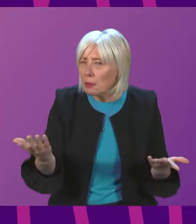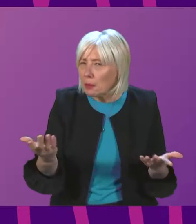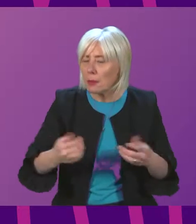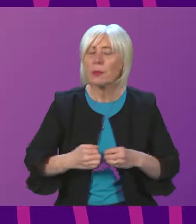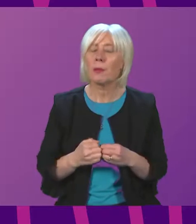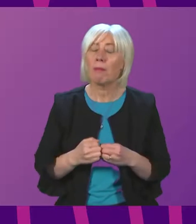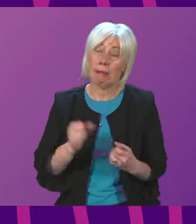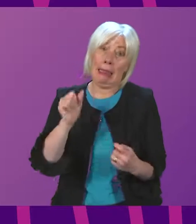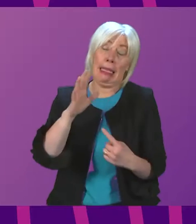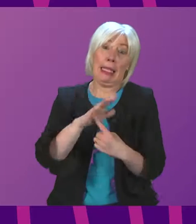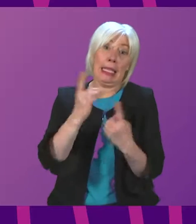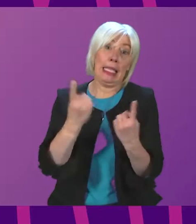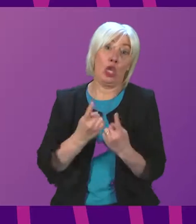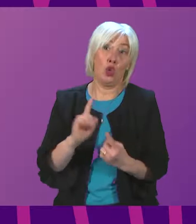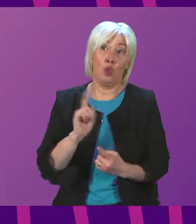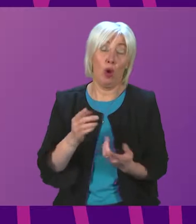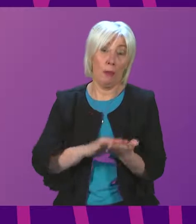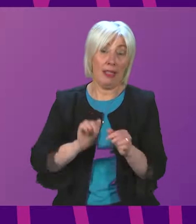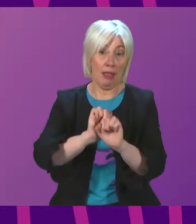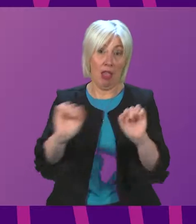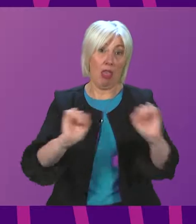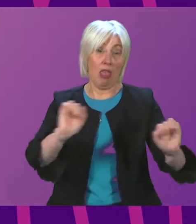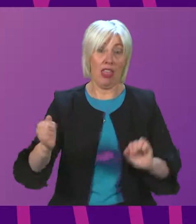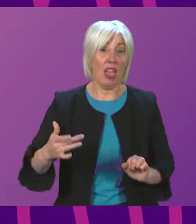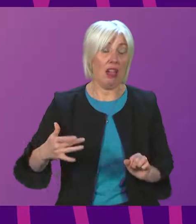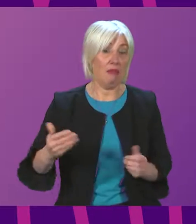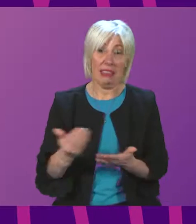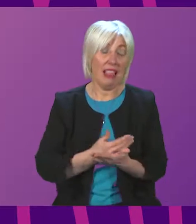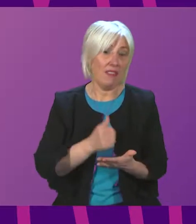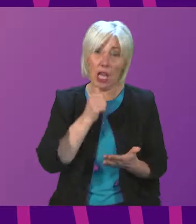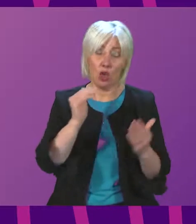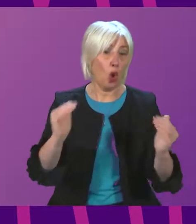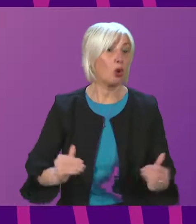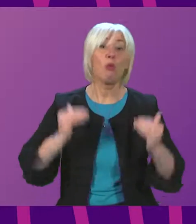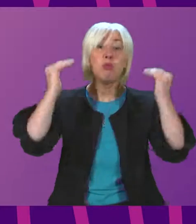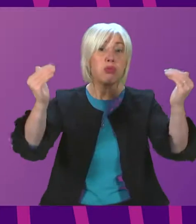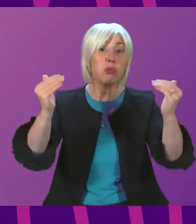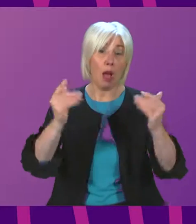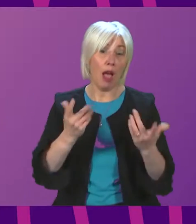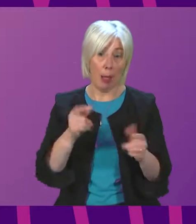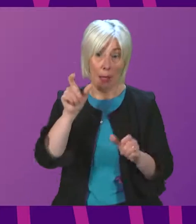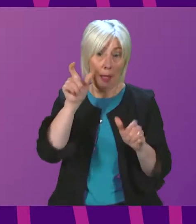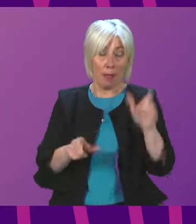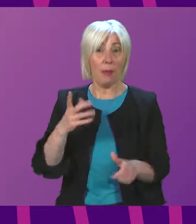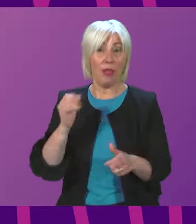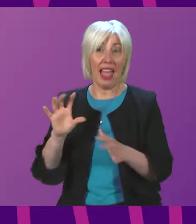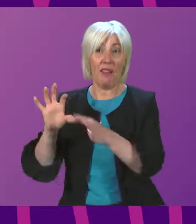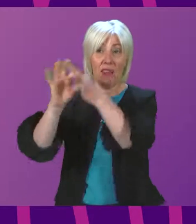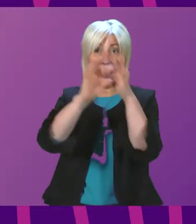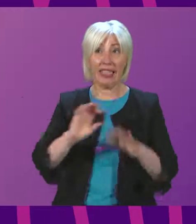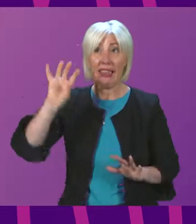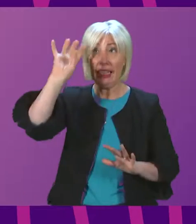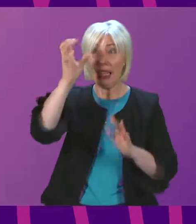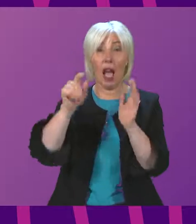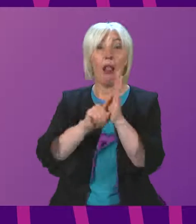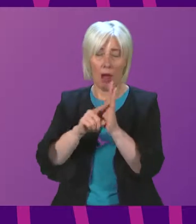issue is that their safety isn't as enhanced as those who have these interlinked fire safety devices. We know